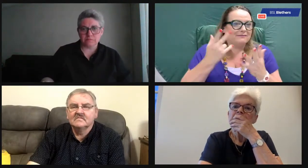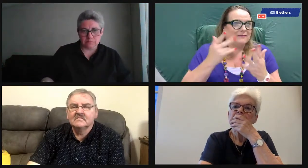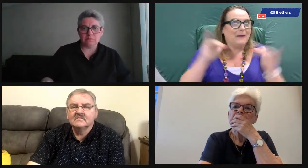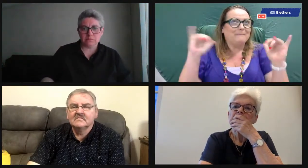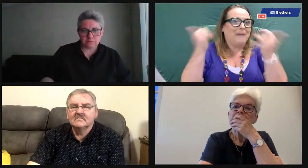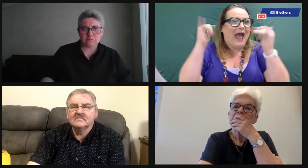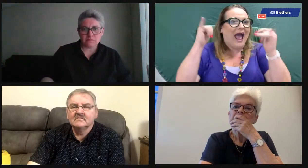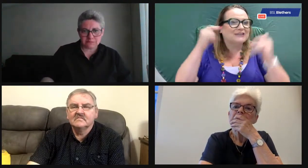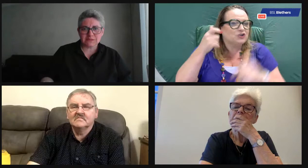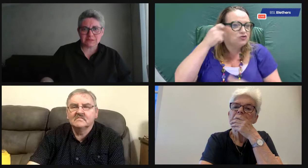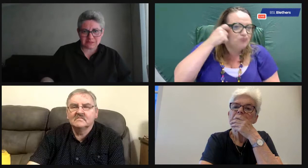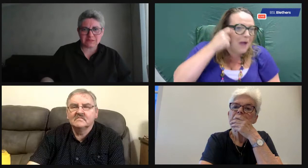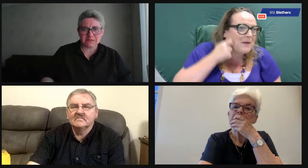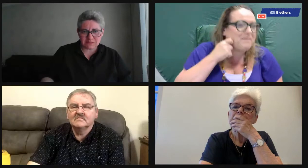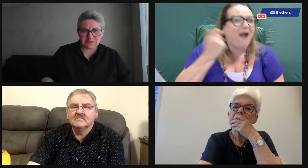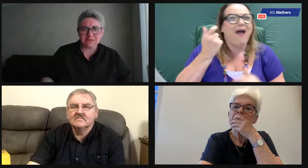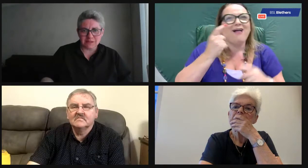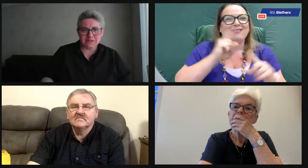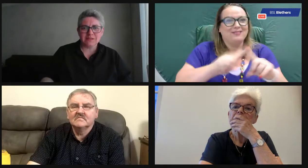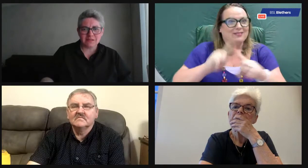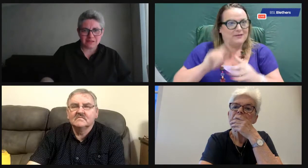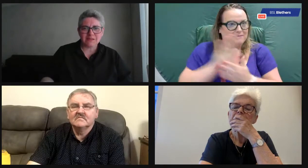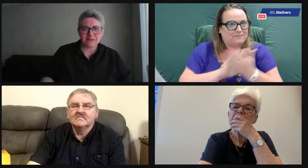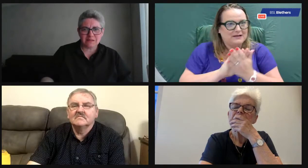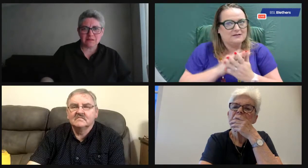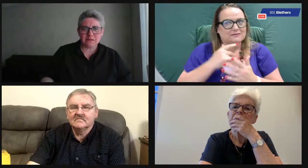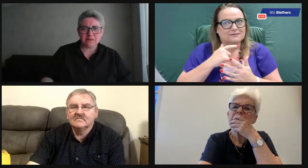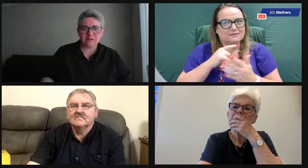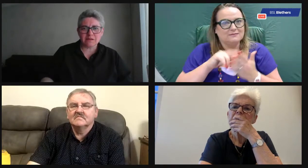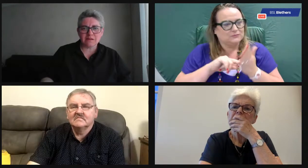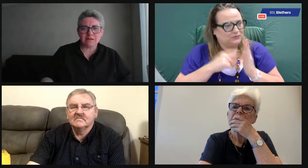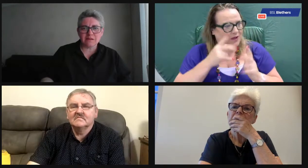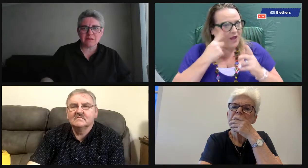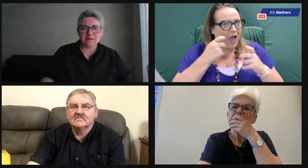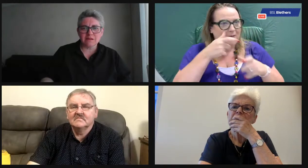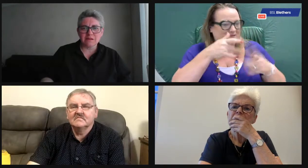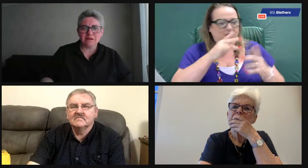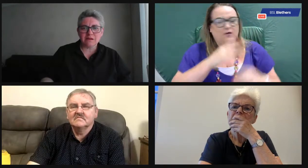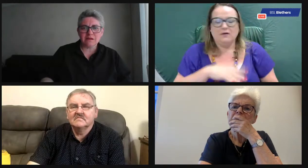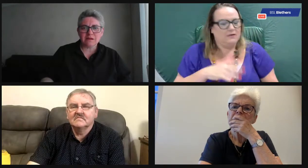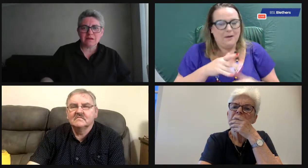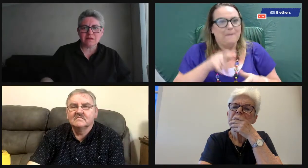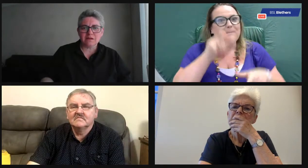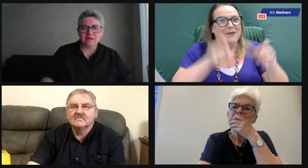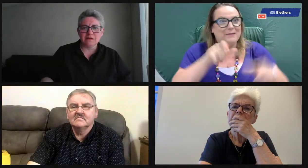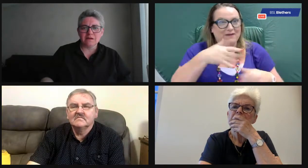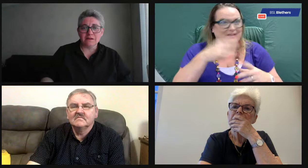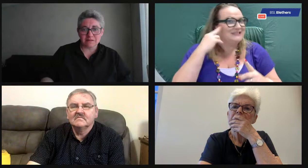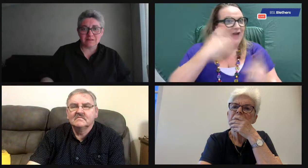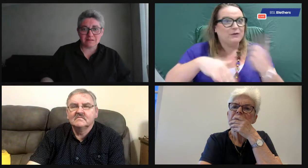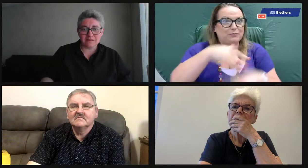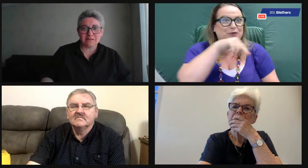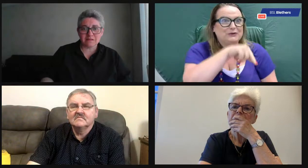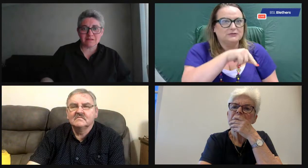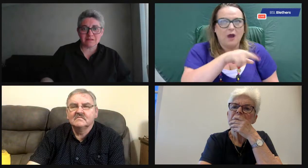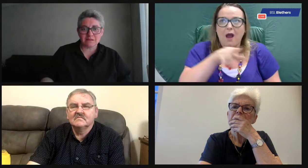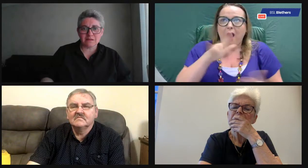Well, I could think about the netball and we would have a Rabbi Burns do. And